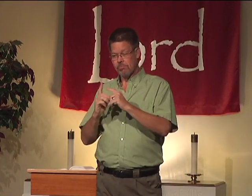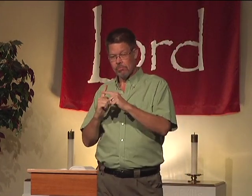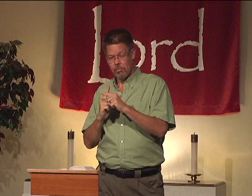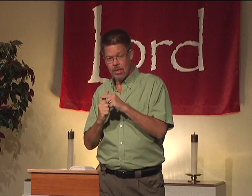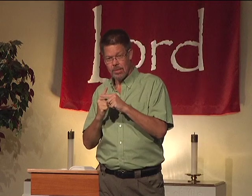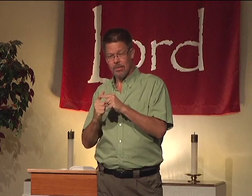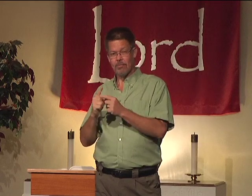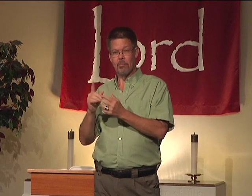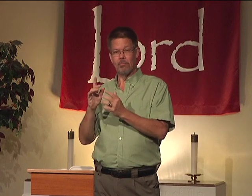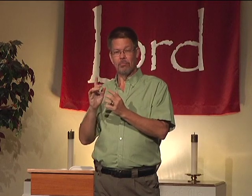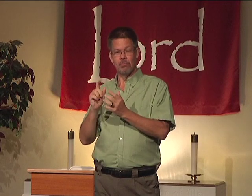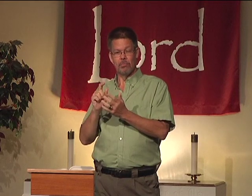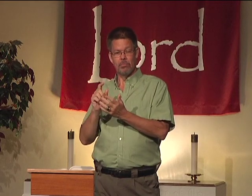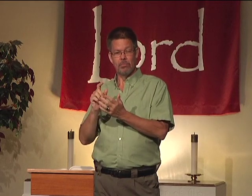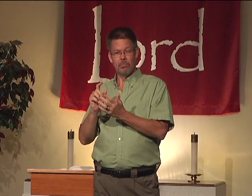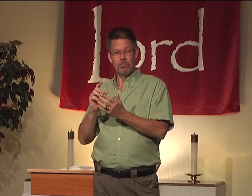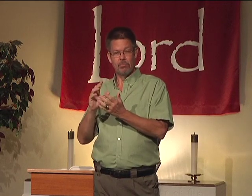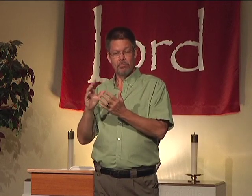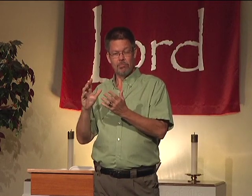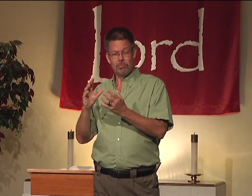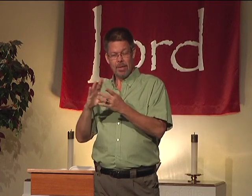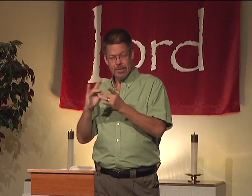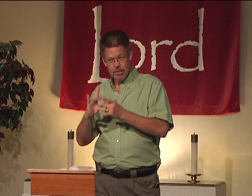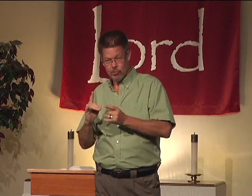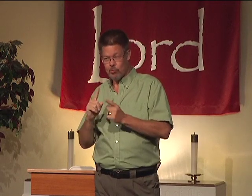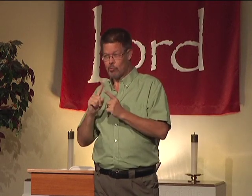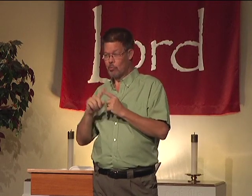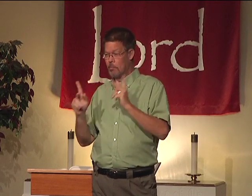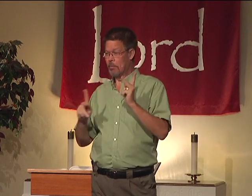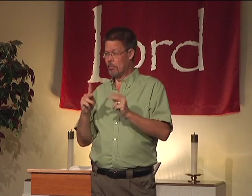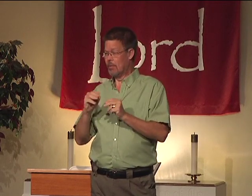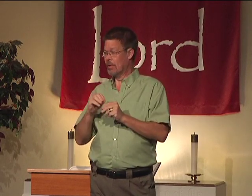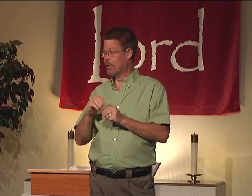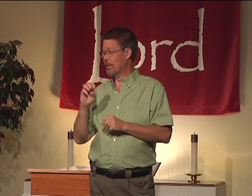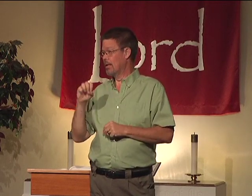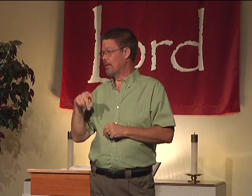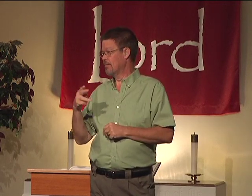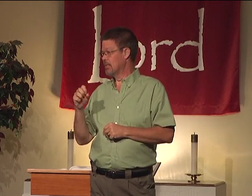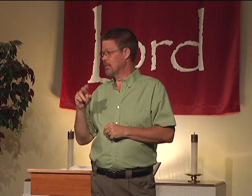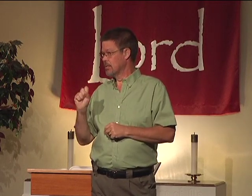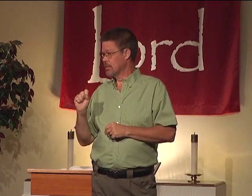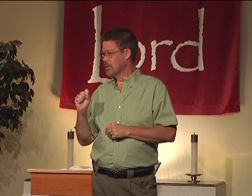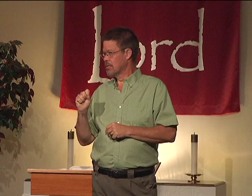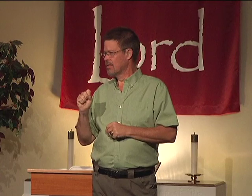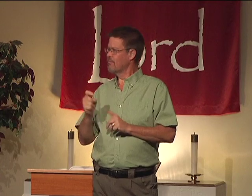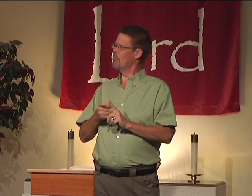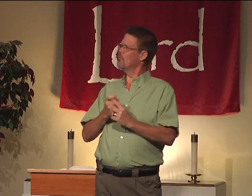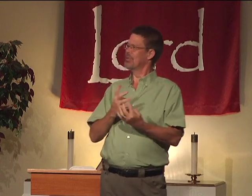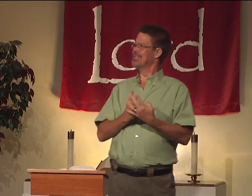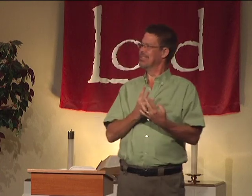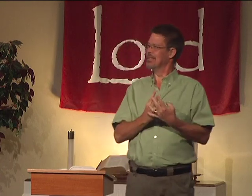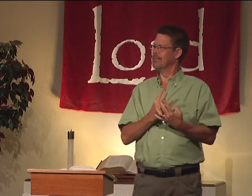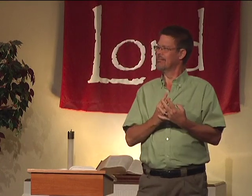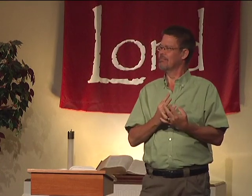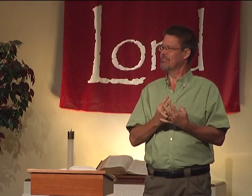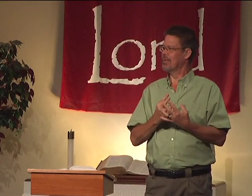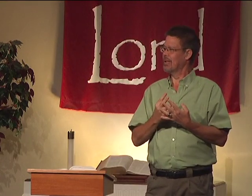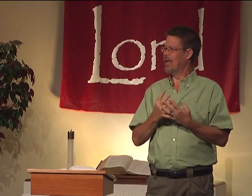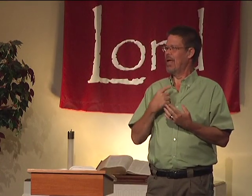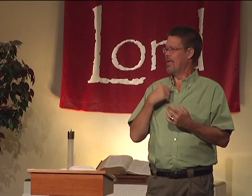He was very encouraging, very positive in his writing, and in his message to the people in Ephesus. And he wrote this